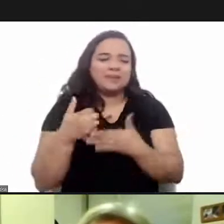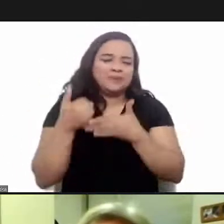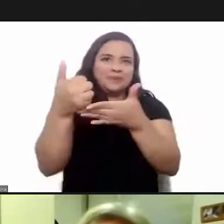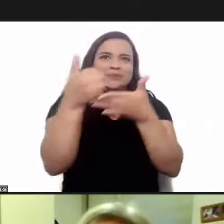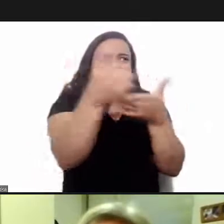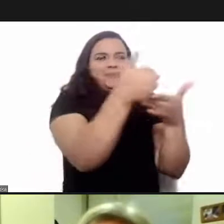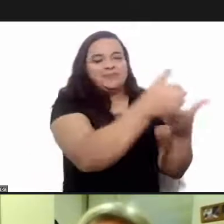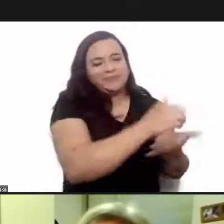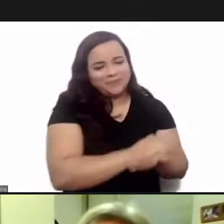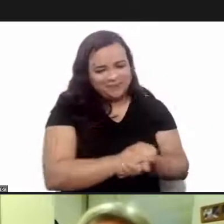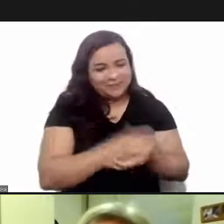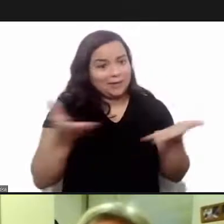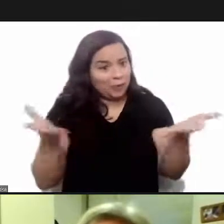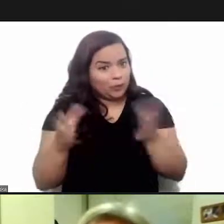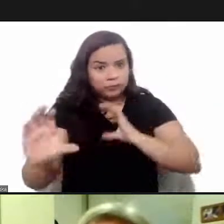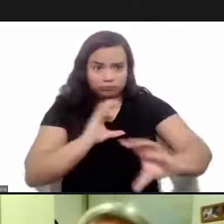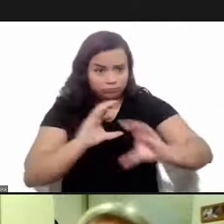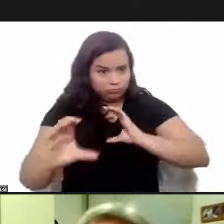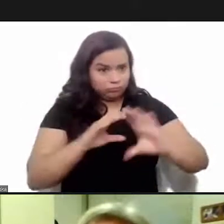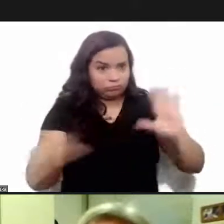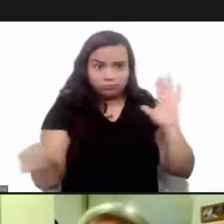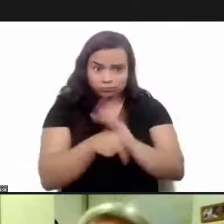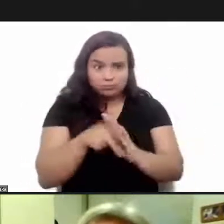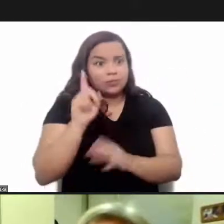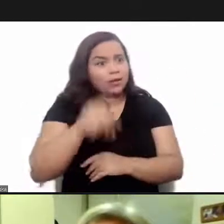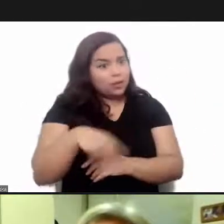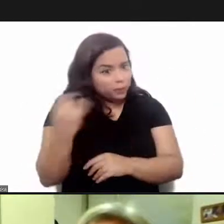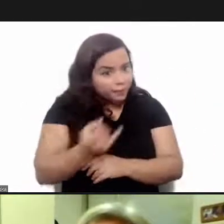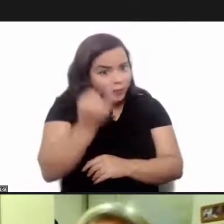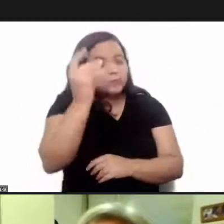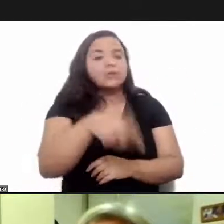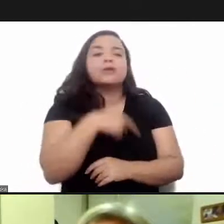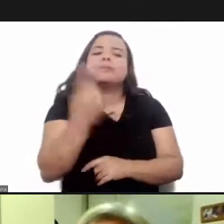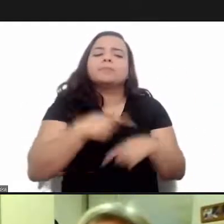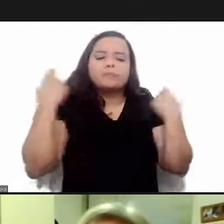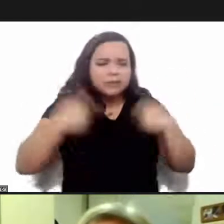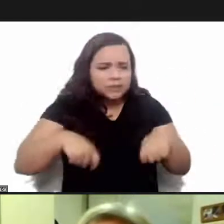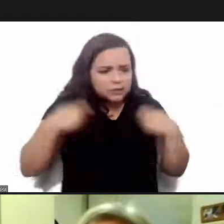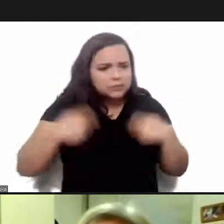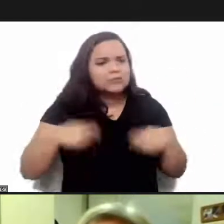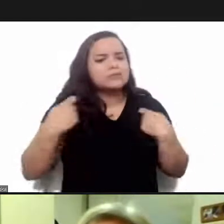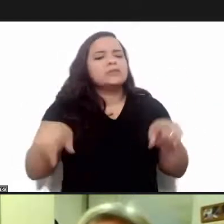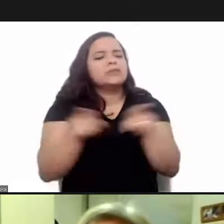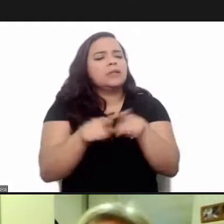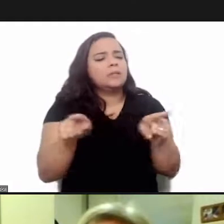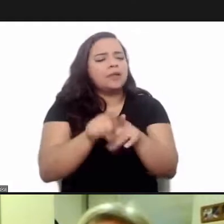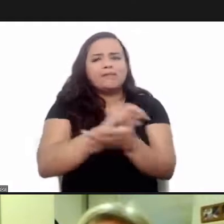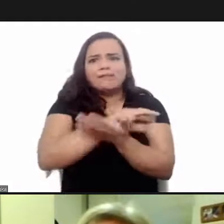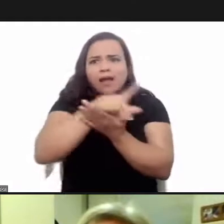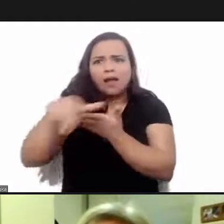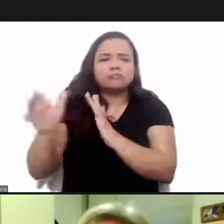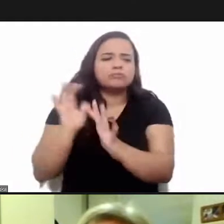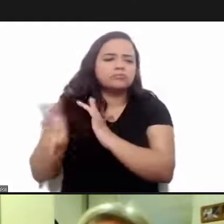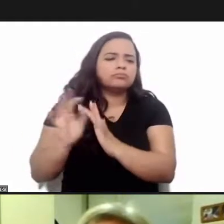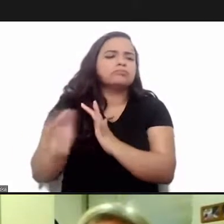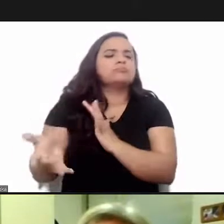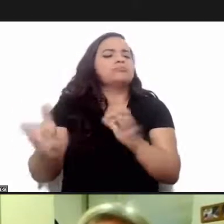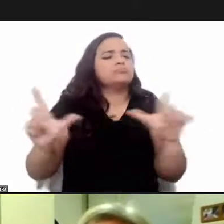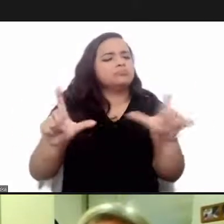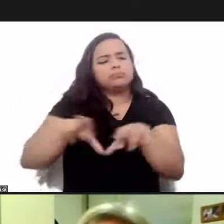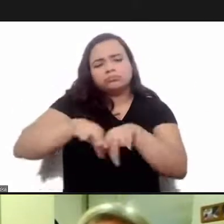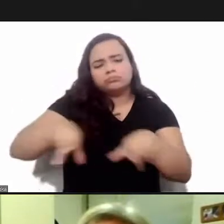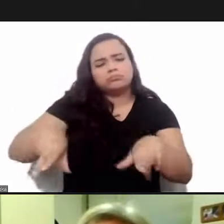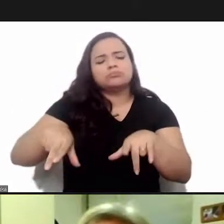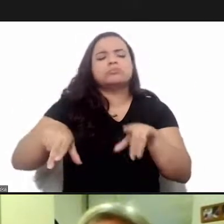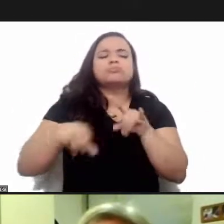at the time of communication is essential and crucial for the major communications channels to